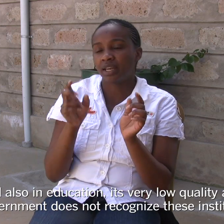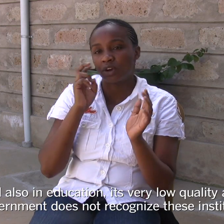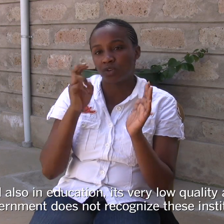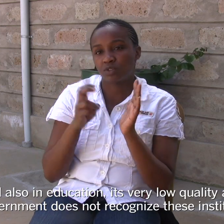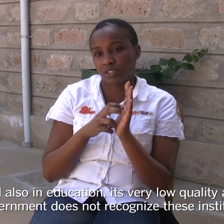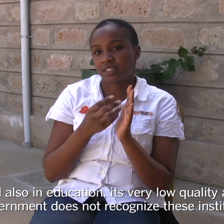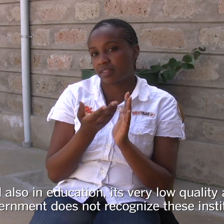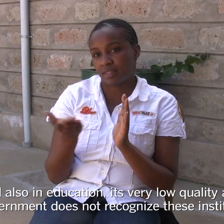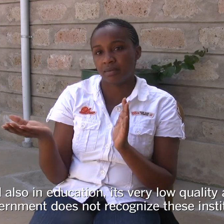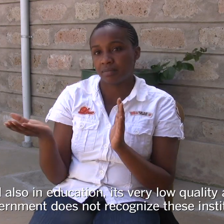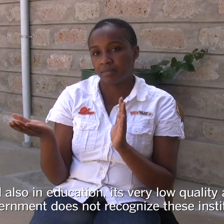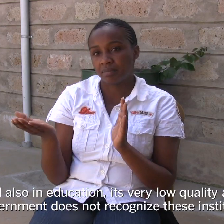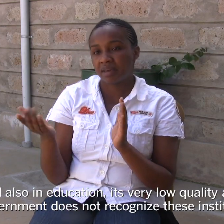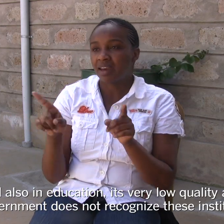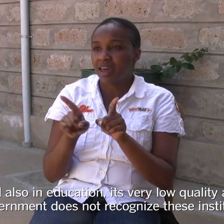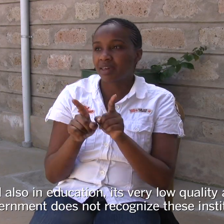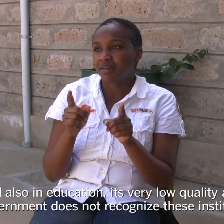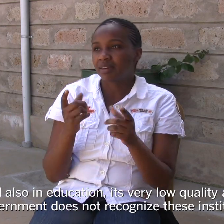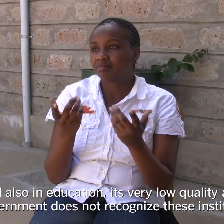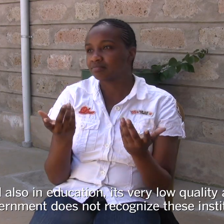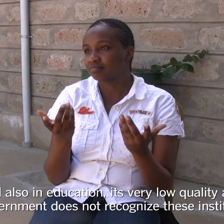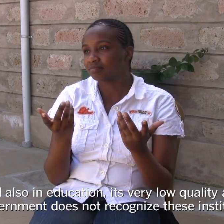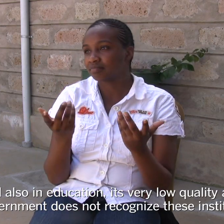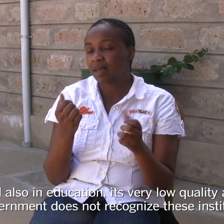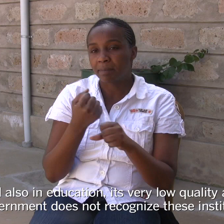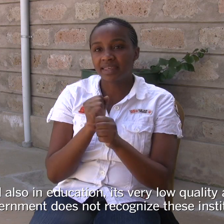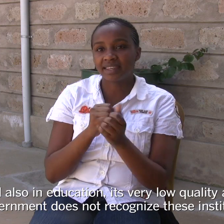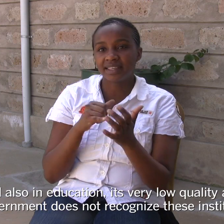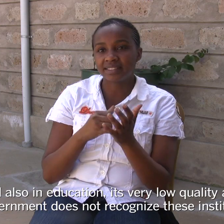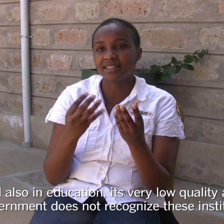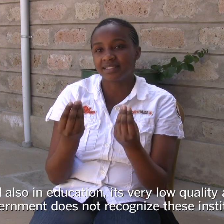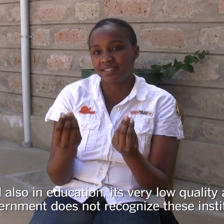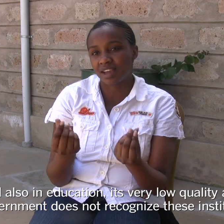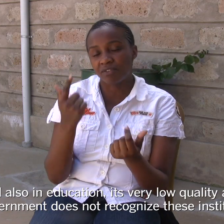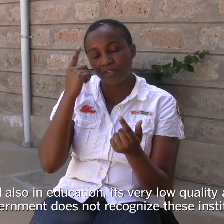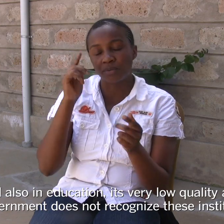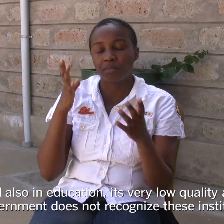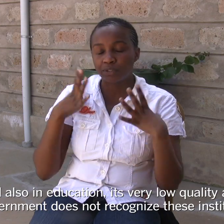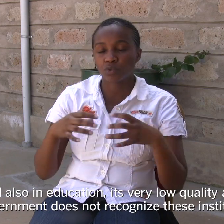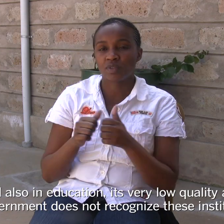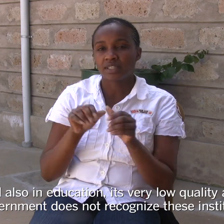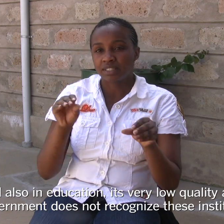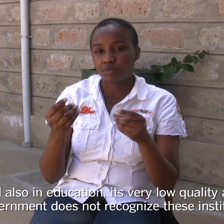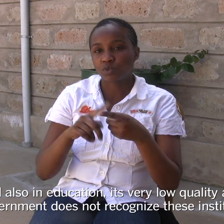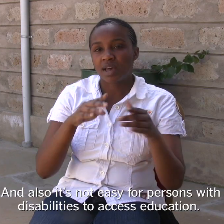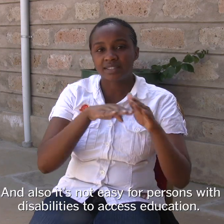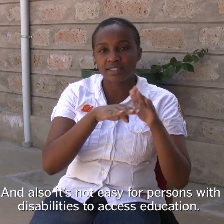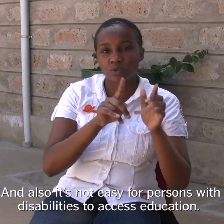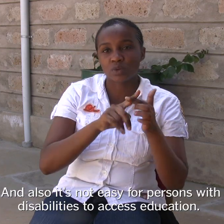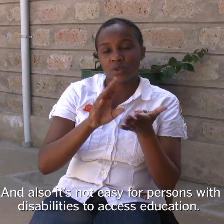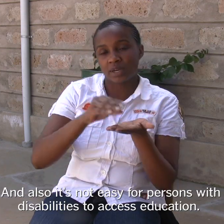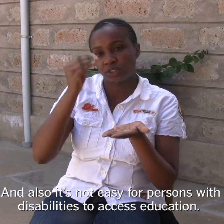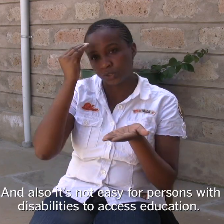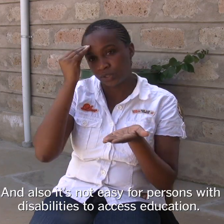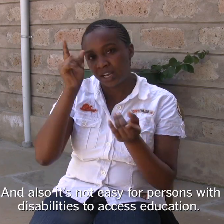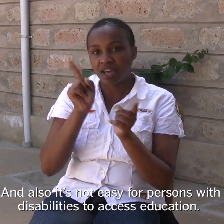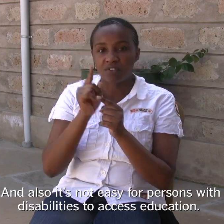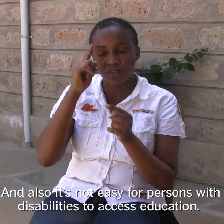of very low quality and the government does not recognize these institutions. Also it's not